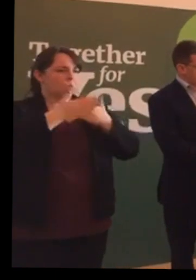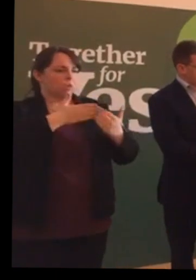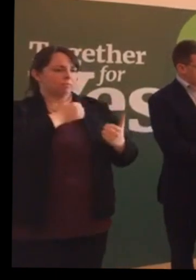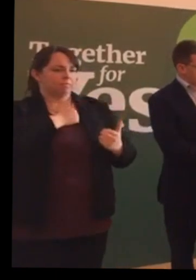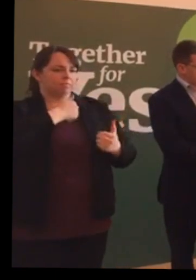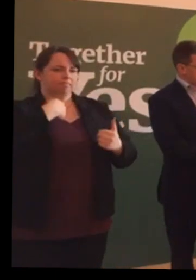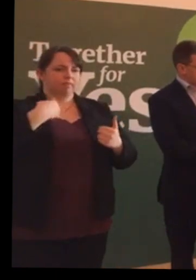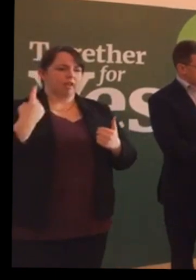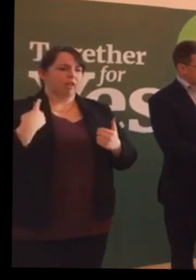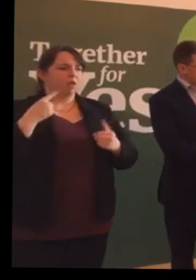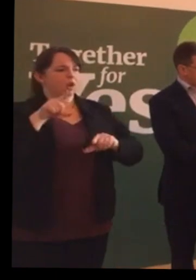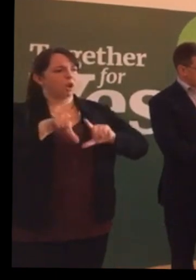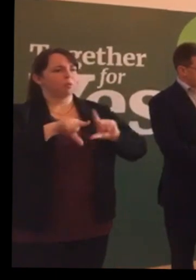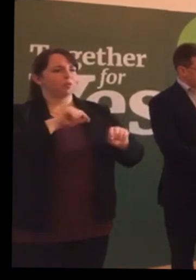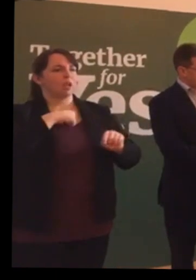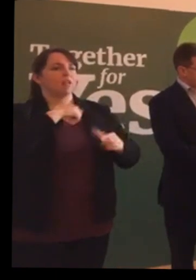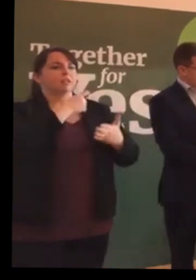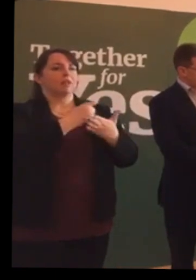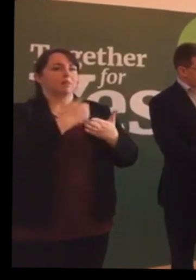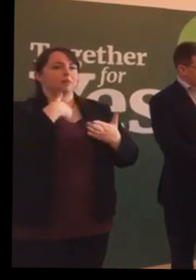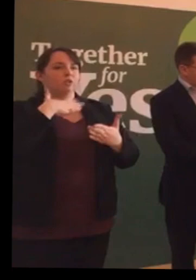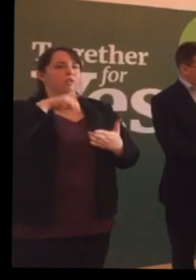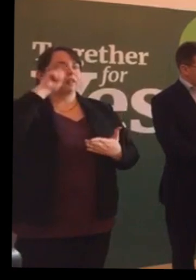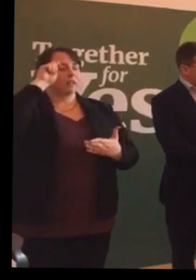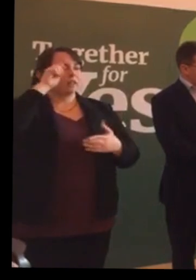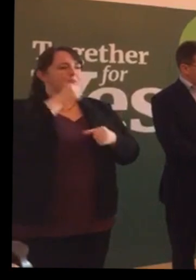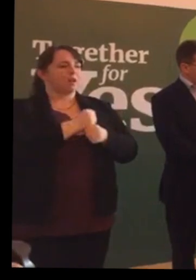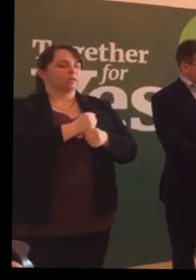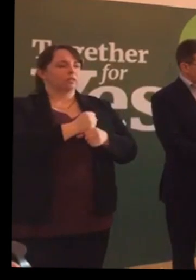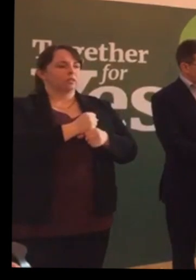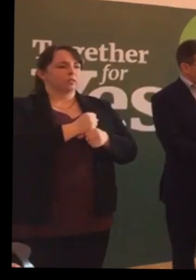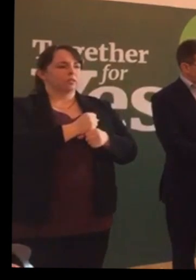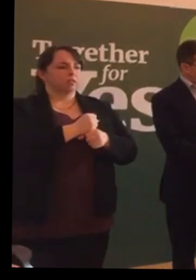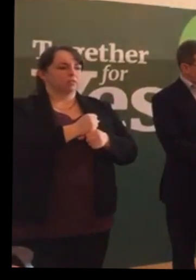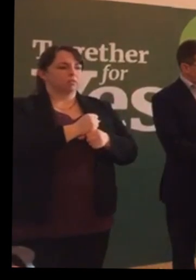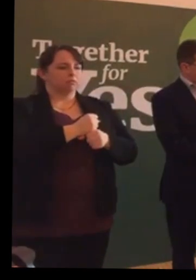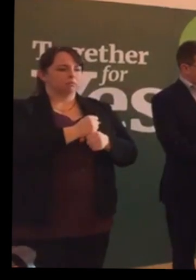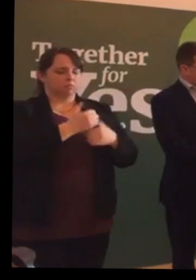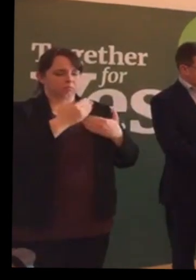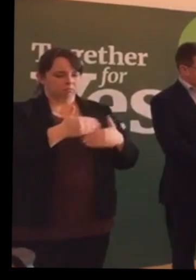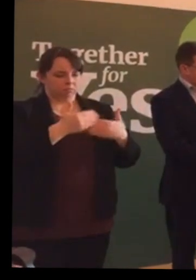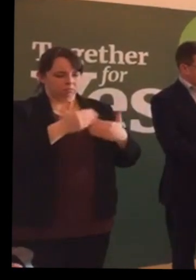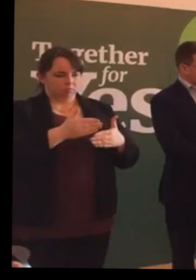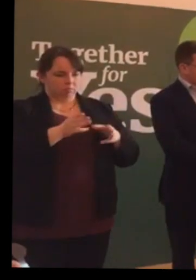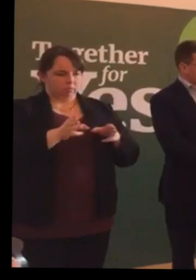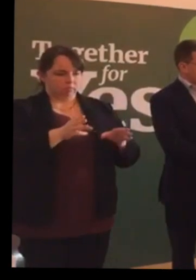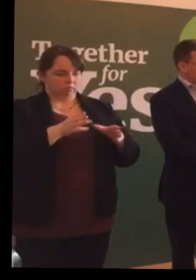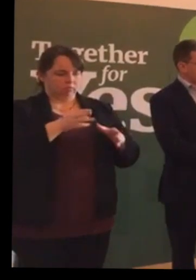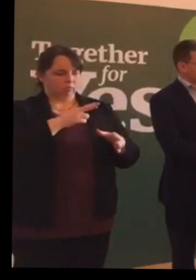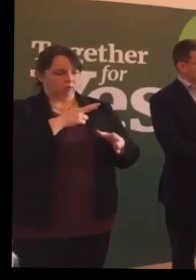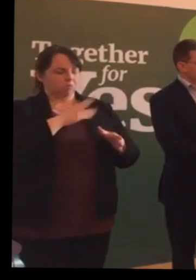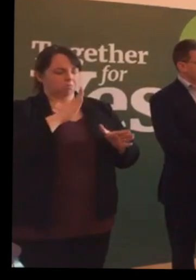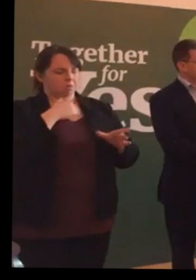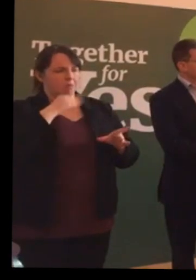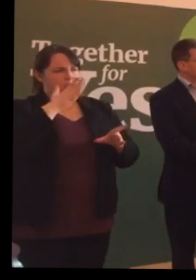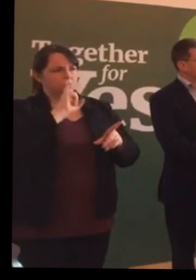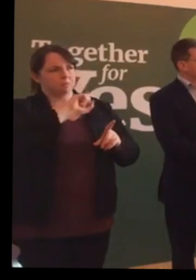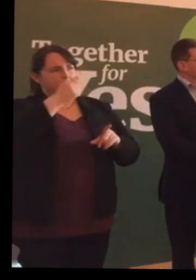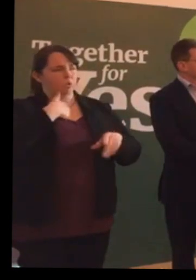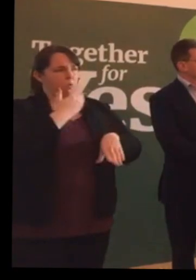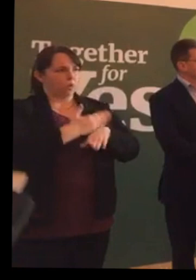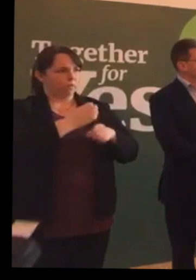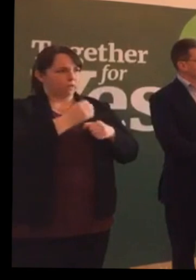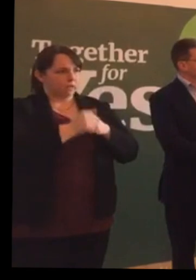And what I could think of at that stage was the practicalities of continuing going into work every day,